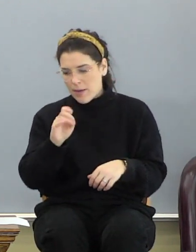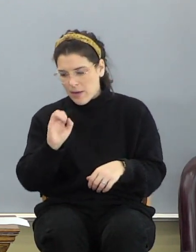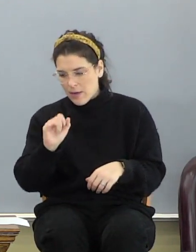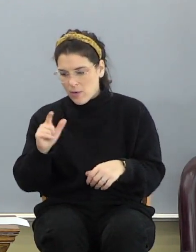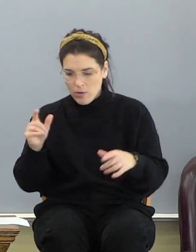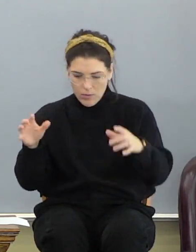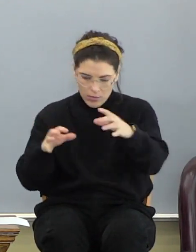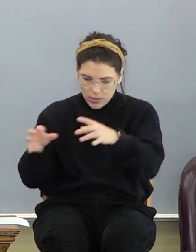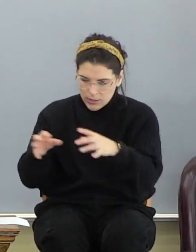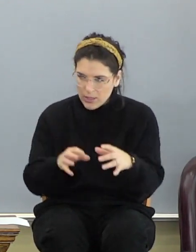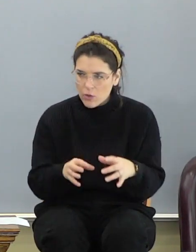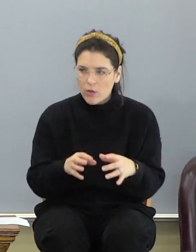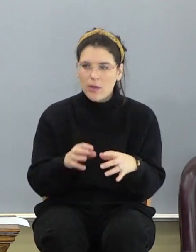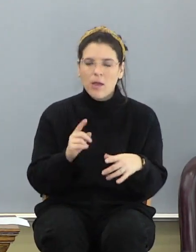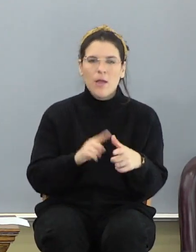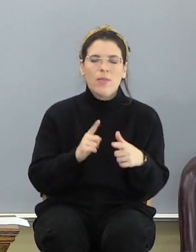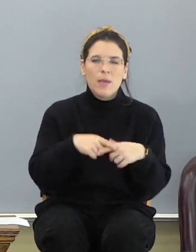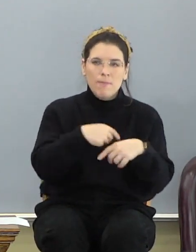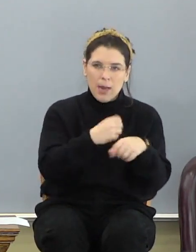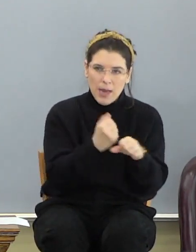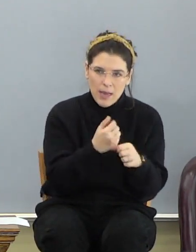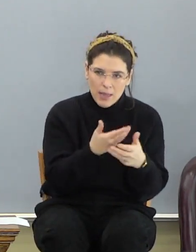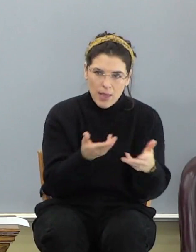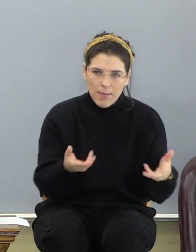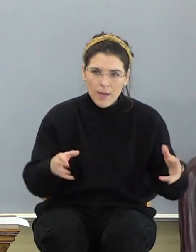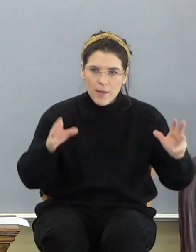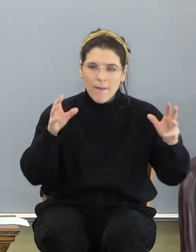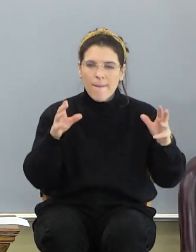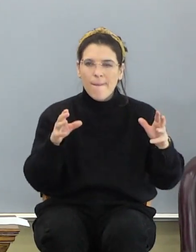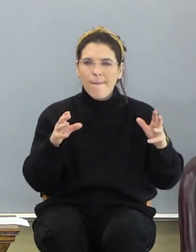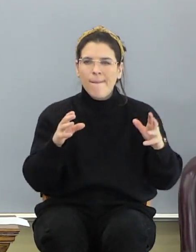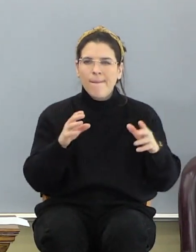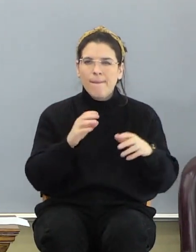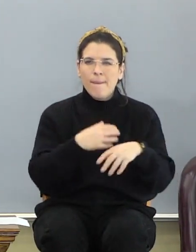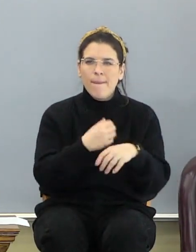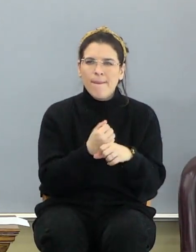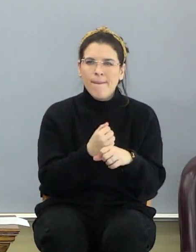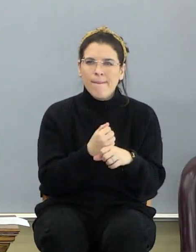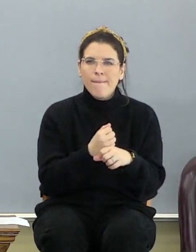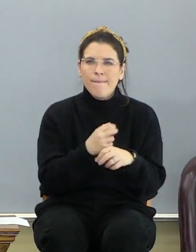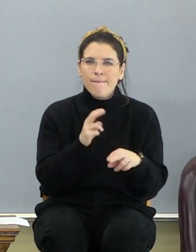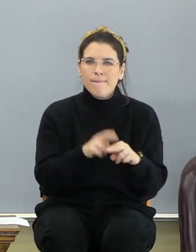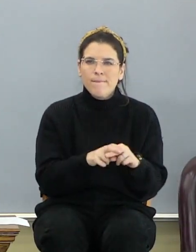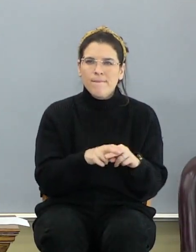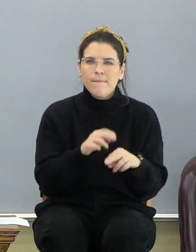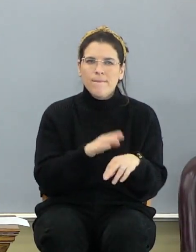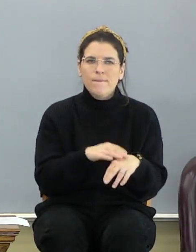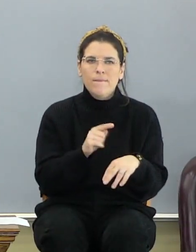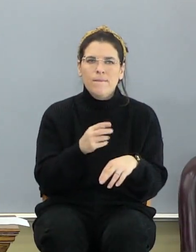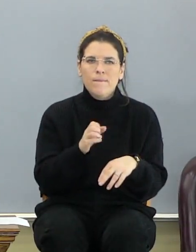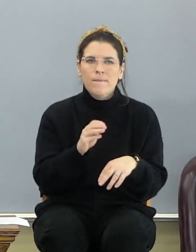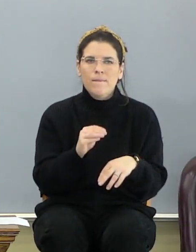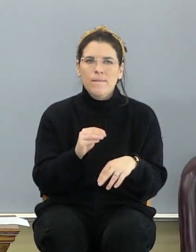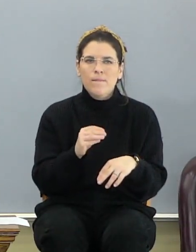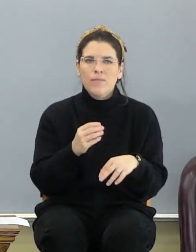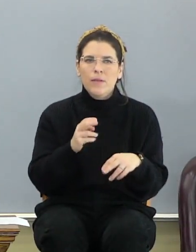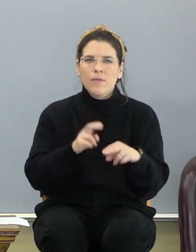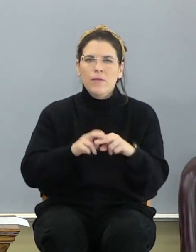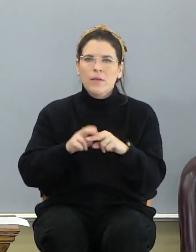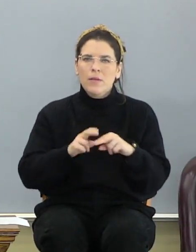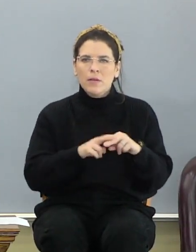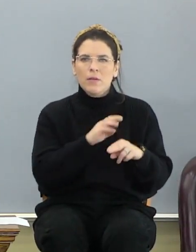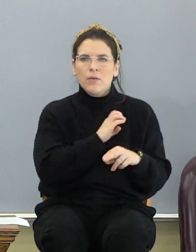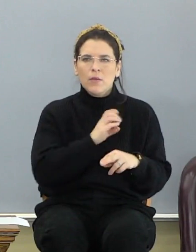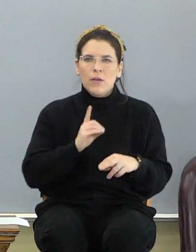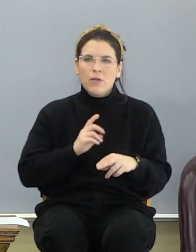material together and then craft them and make them and then sit on them. Have the seats for the elders to sit on.